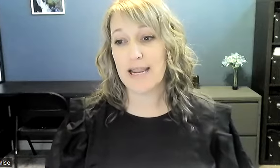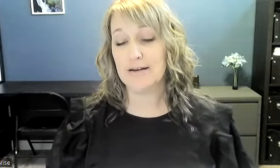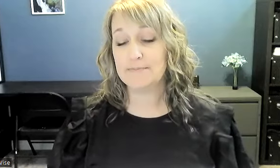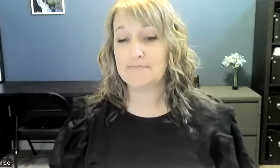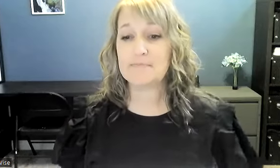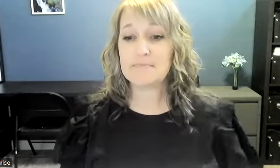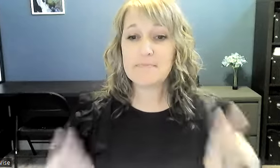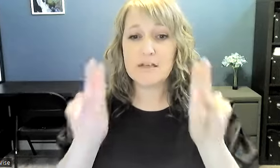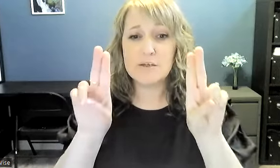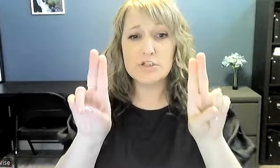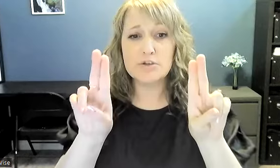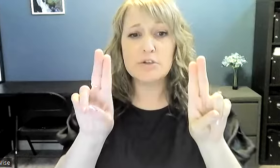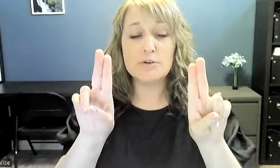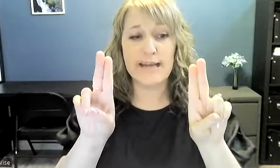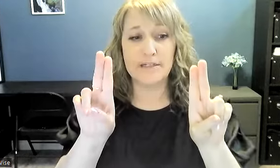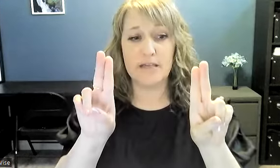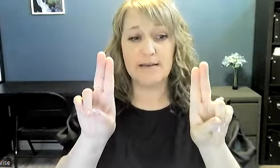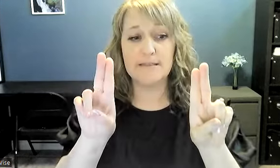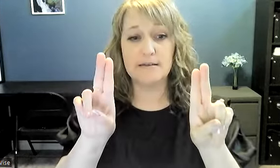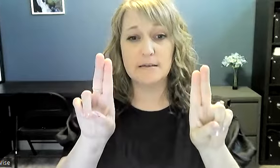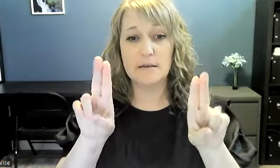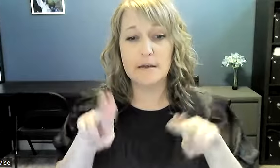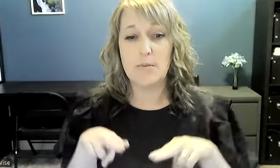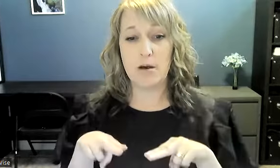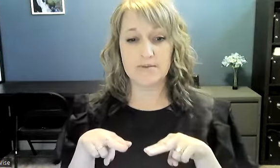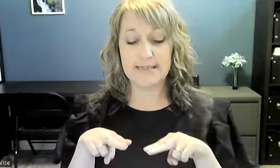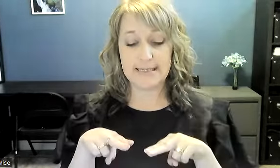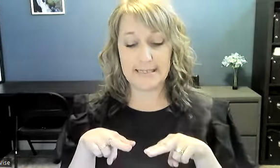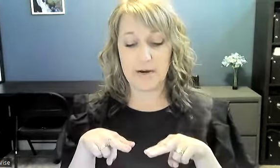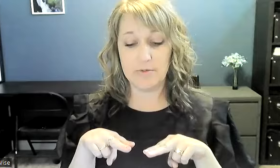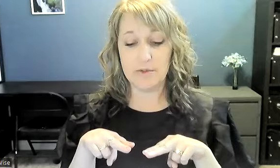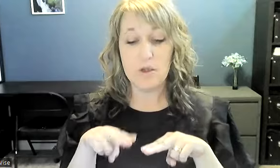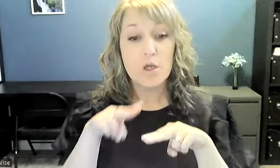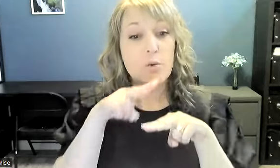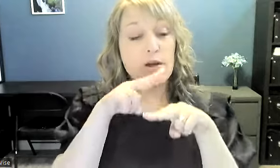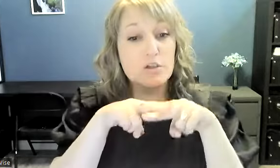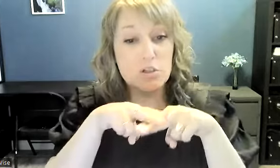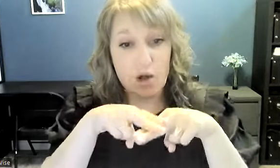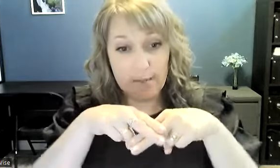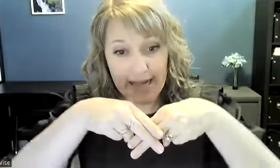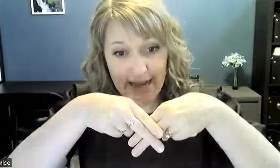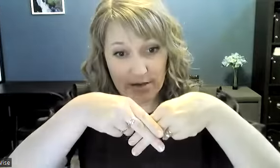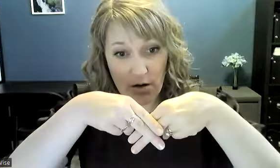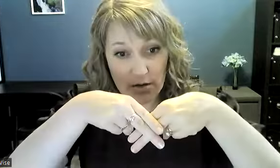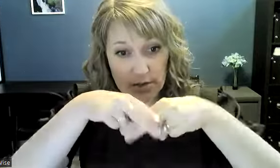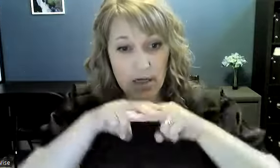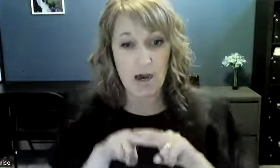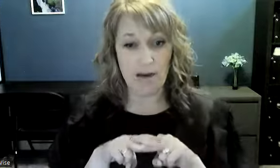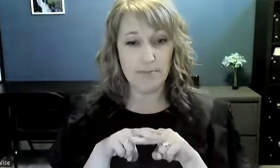so you want two u hand shapes palms facing down you want your dominant hand on top